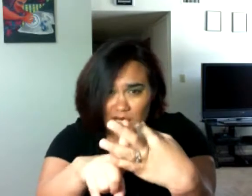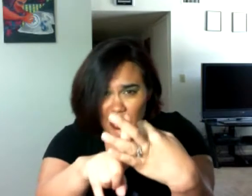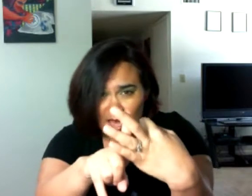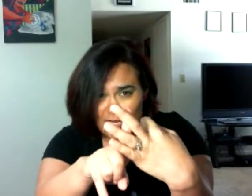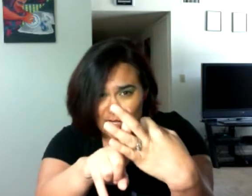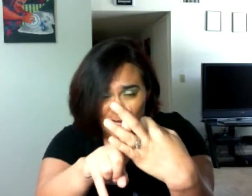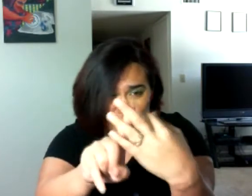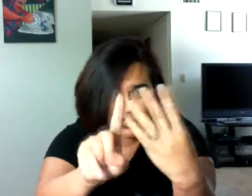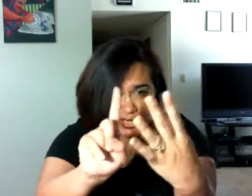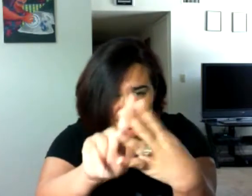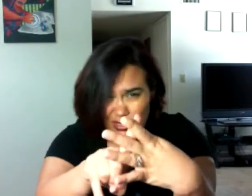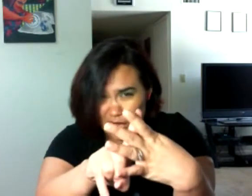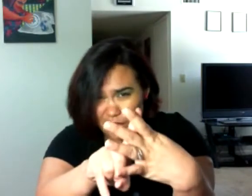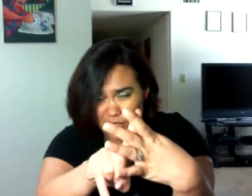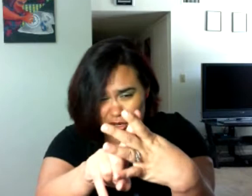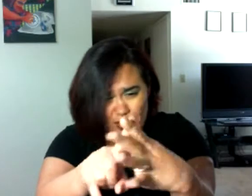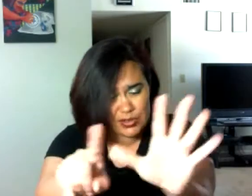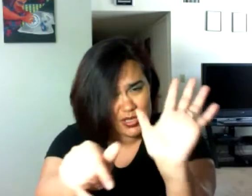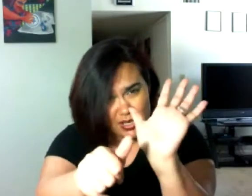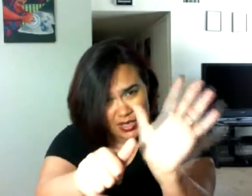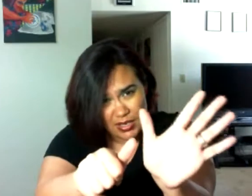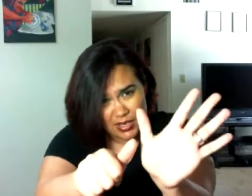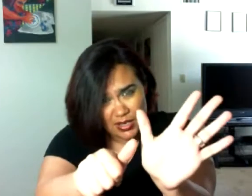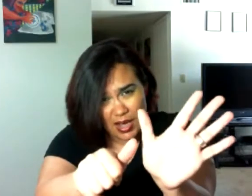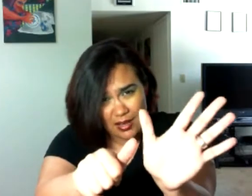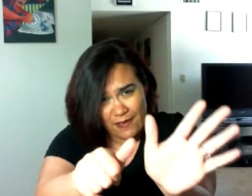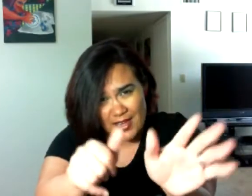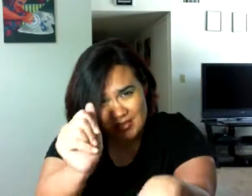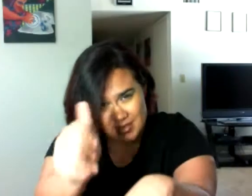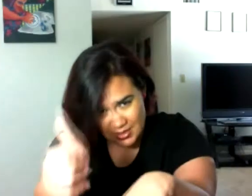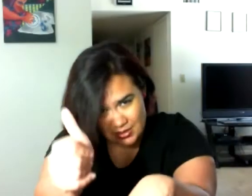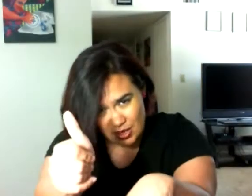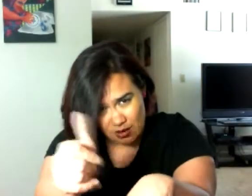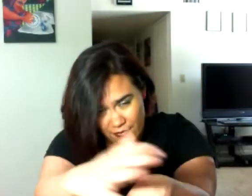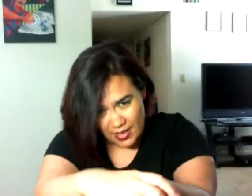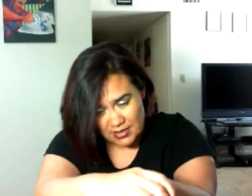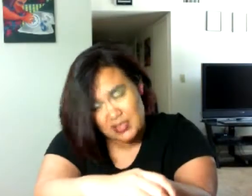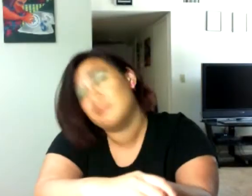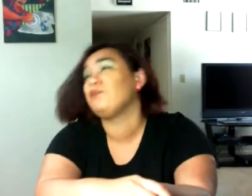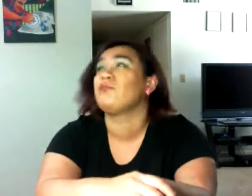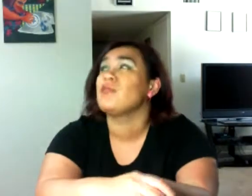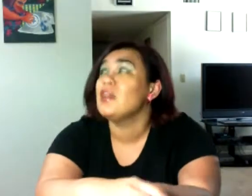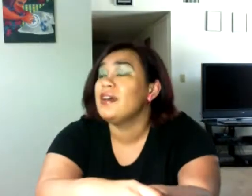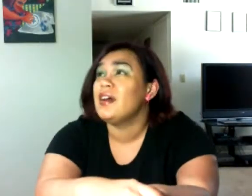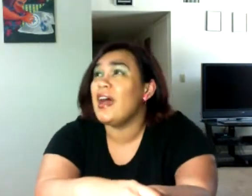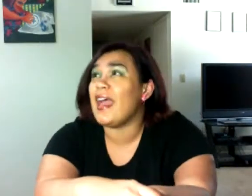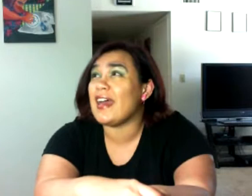cat shows, dog shows, cock fights, dog fights. And